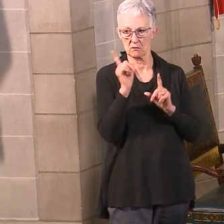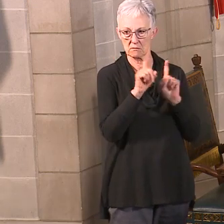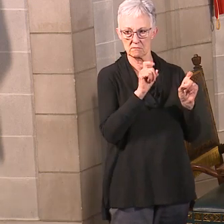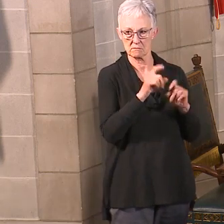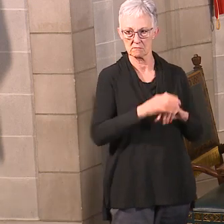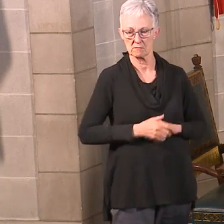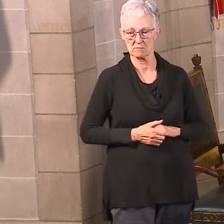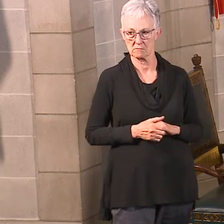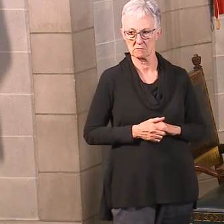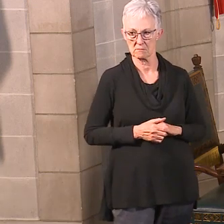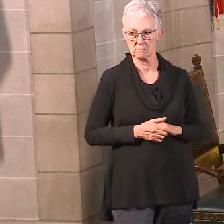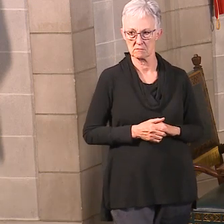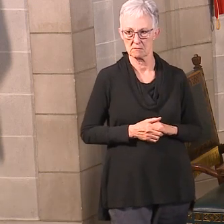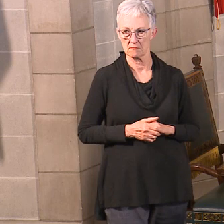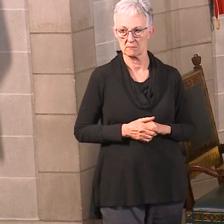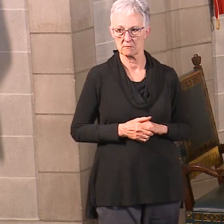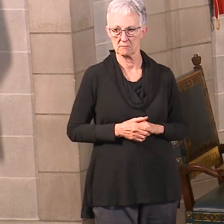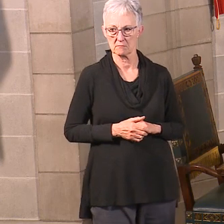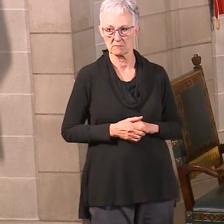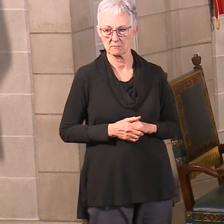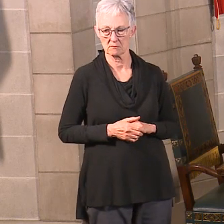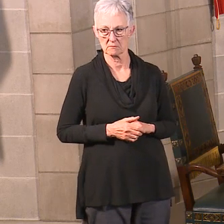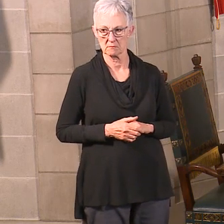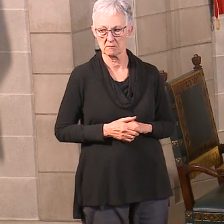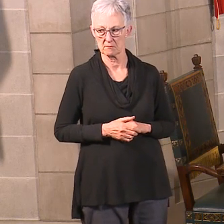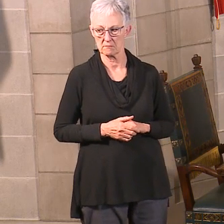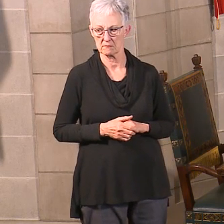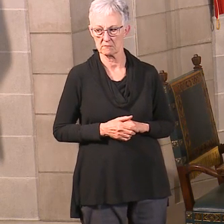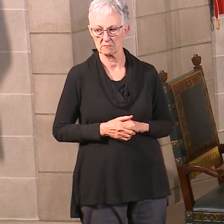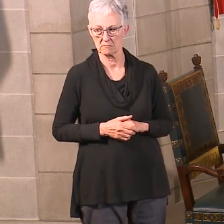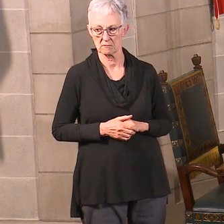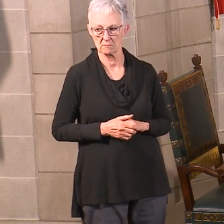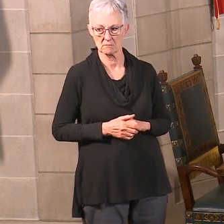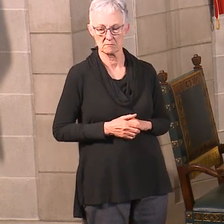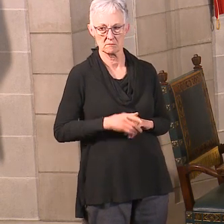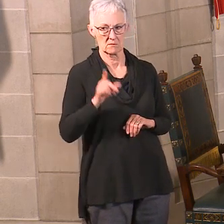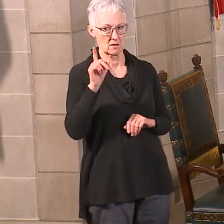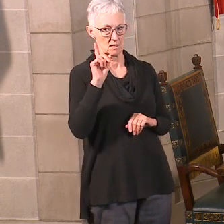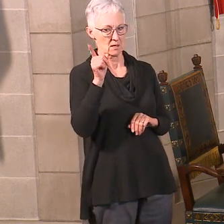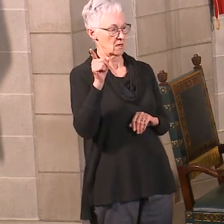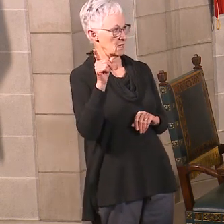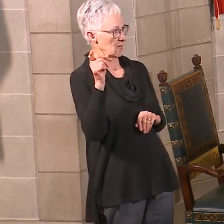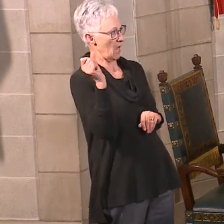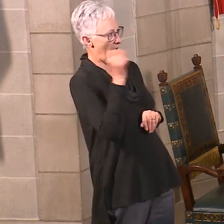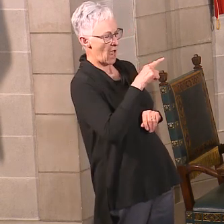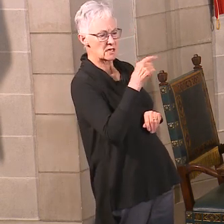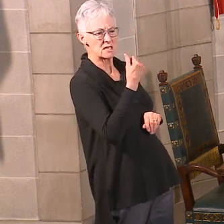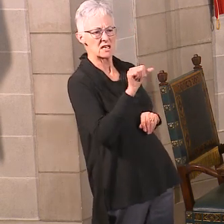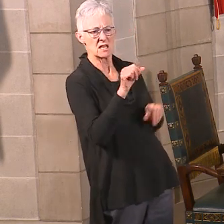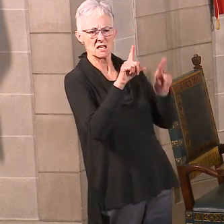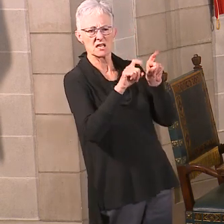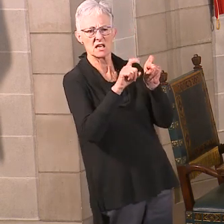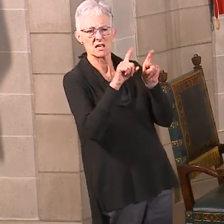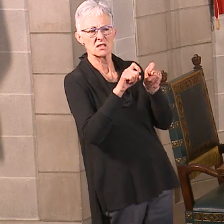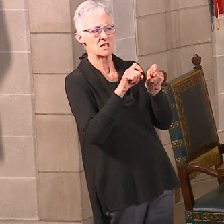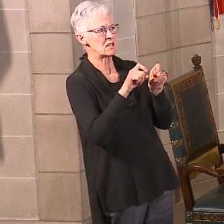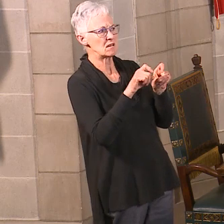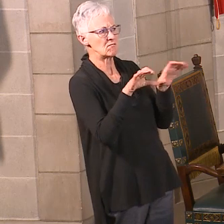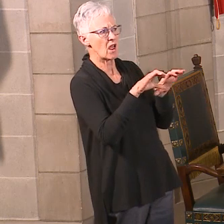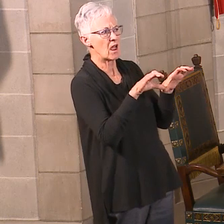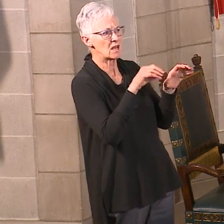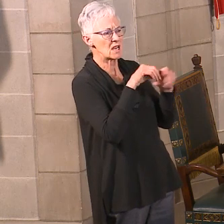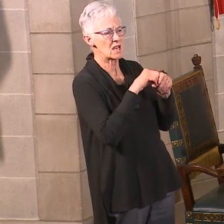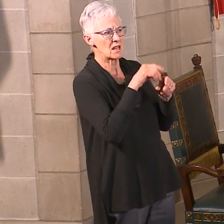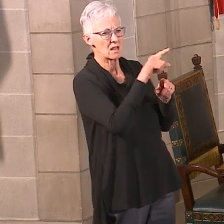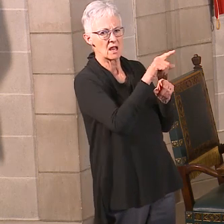there been any testing done specifically at JBS or other processing plants? Has there been testing done specifically at JBS and other testing facilities?